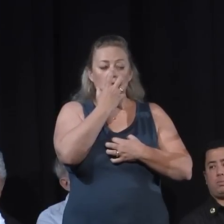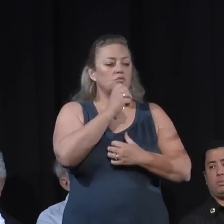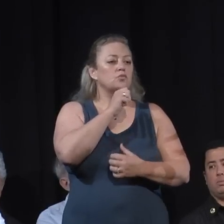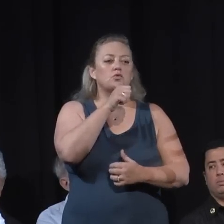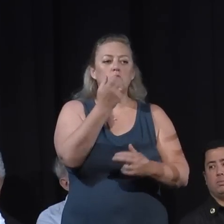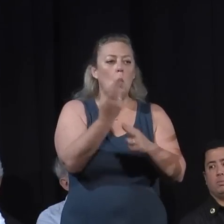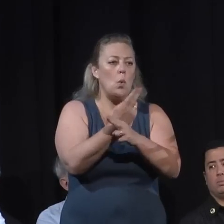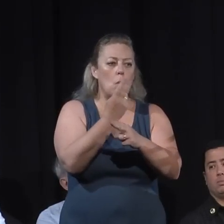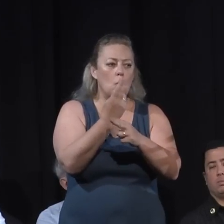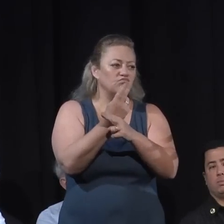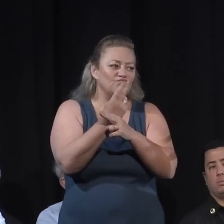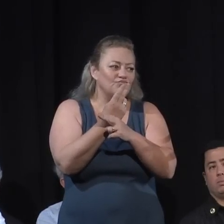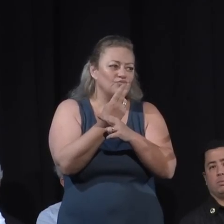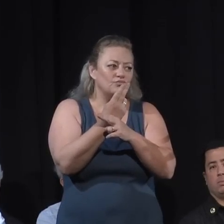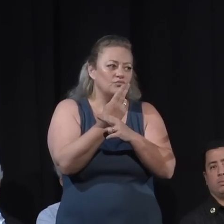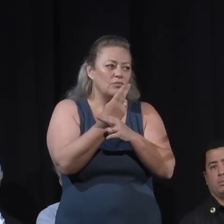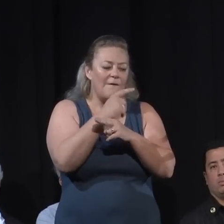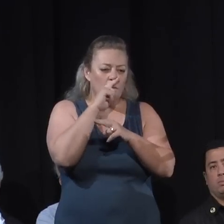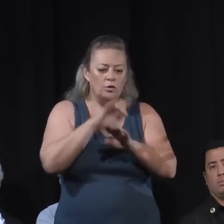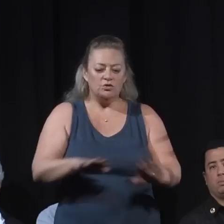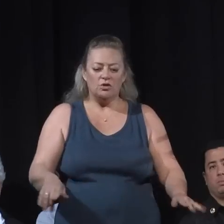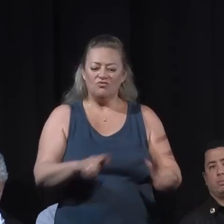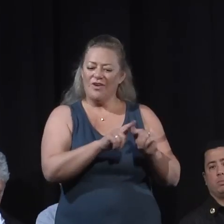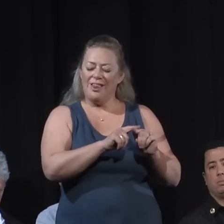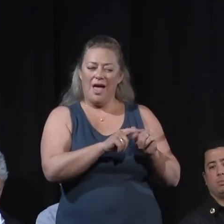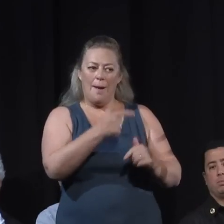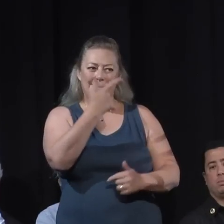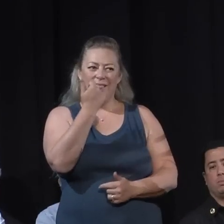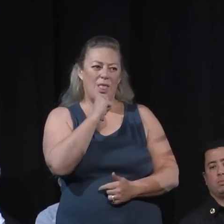children, so I wouldn't rely on them.